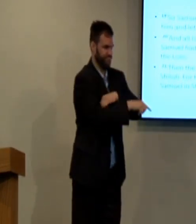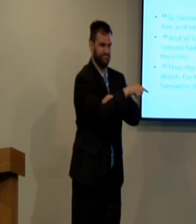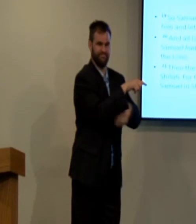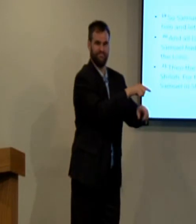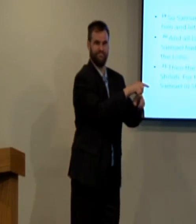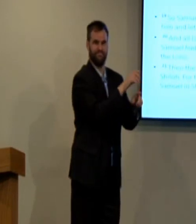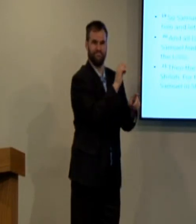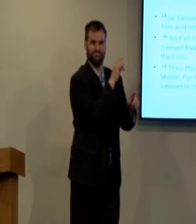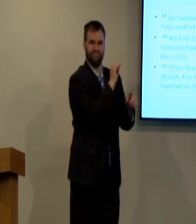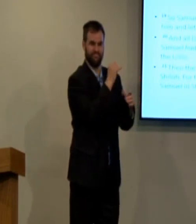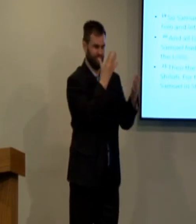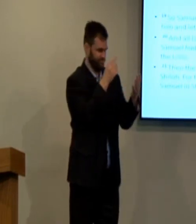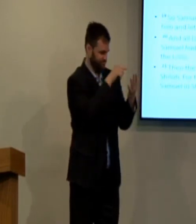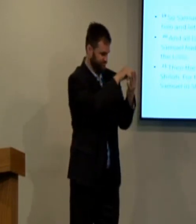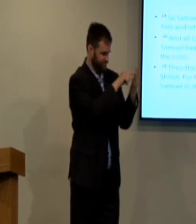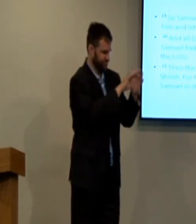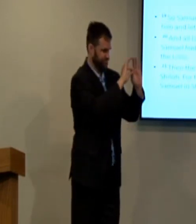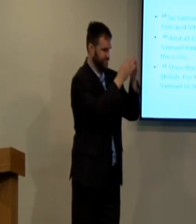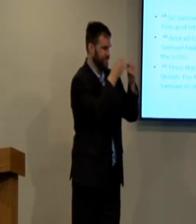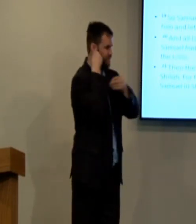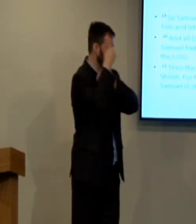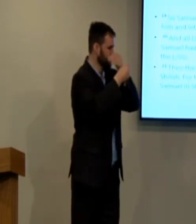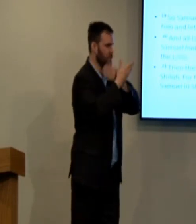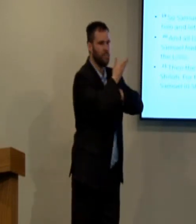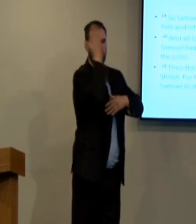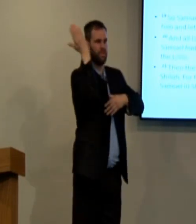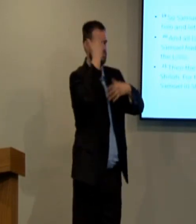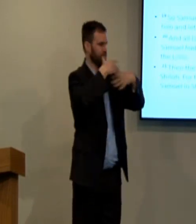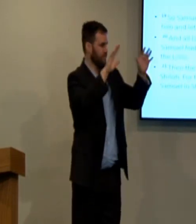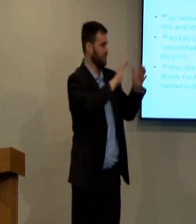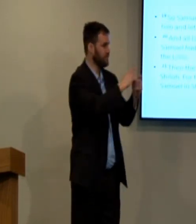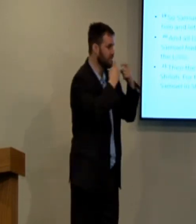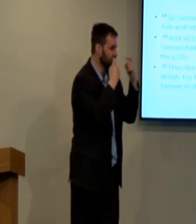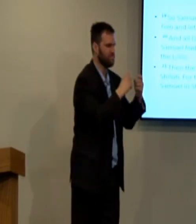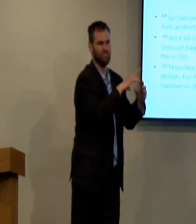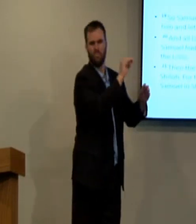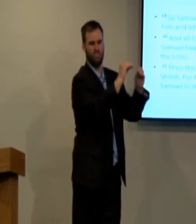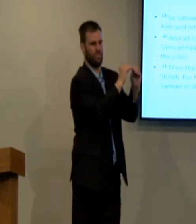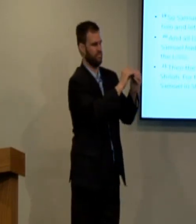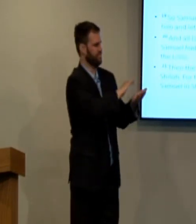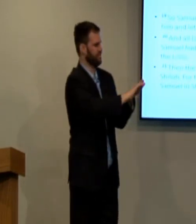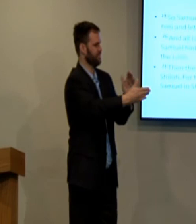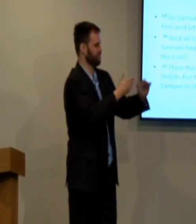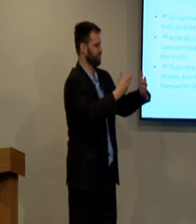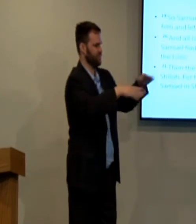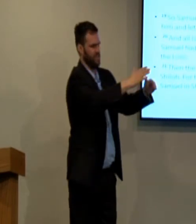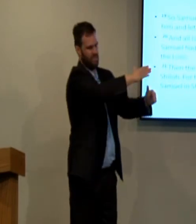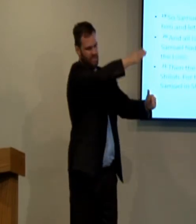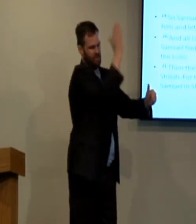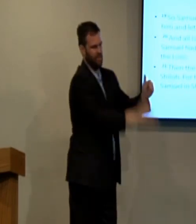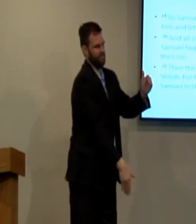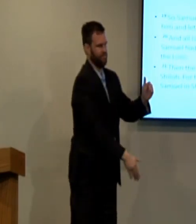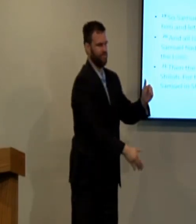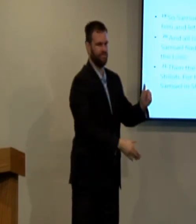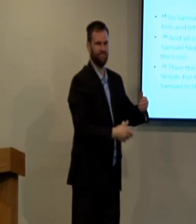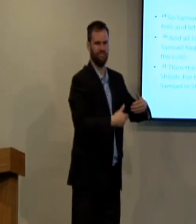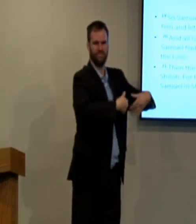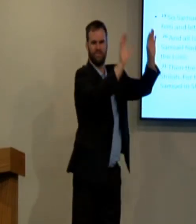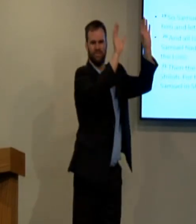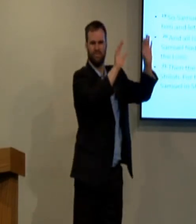So the Lord Yahweh told him about this punishment and that his sins would no longer